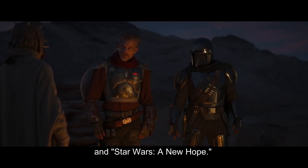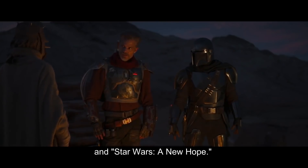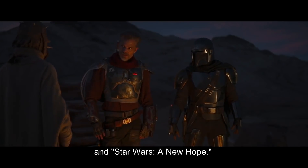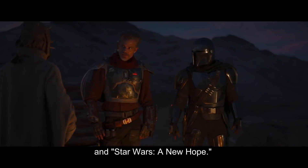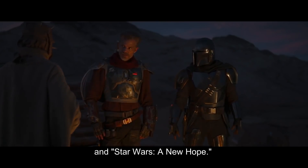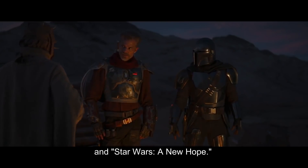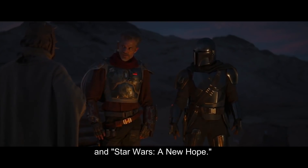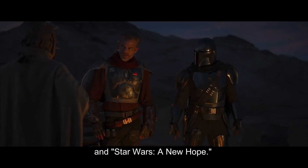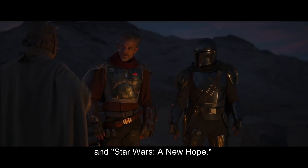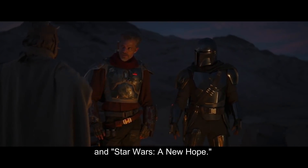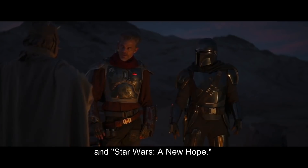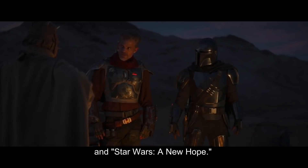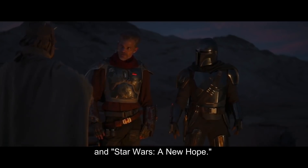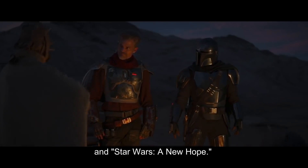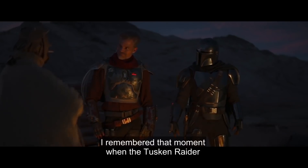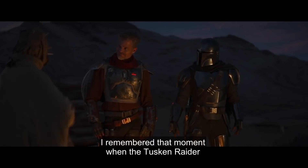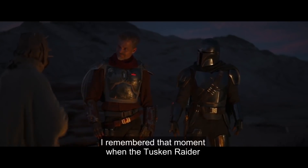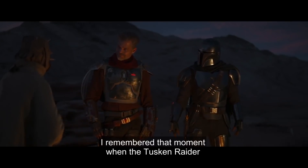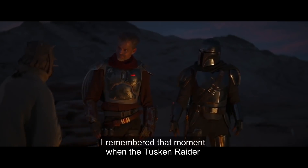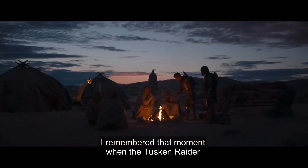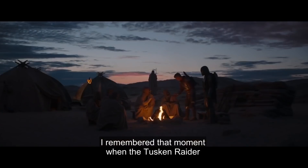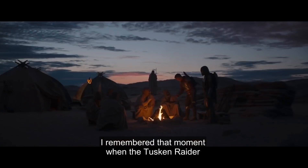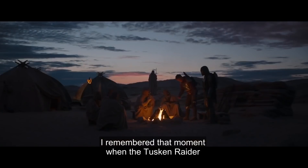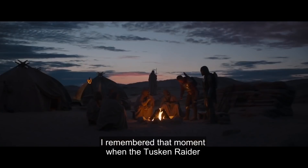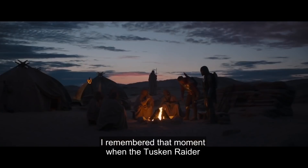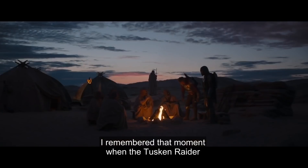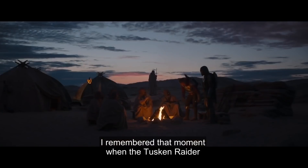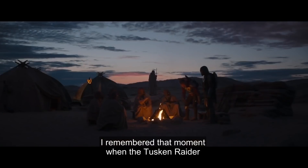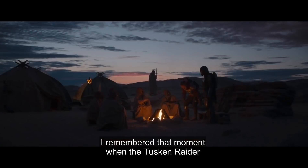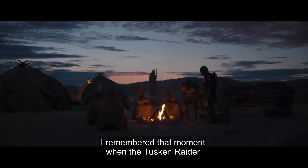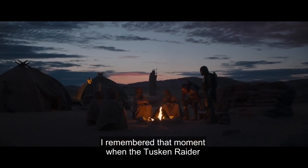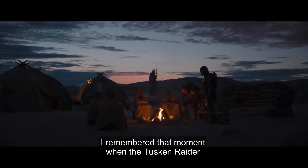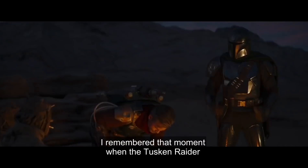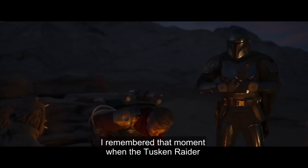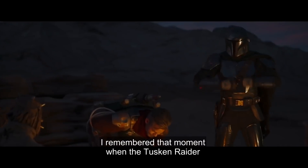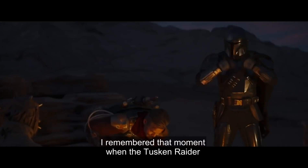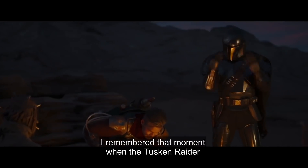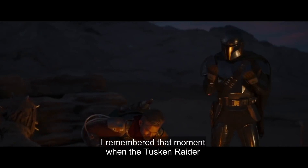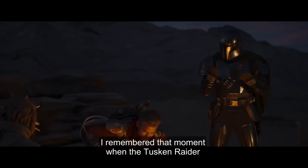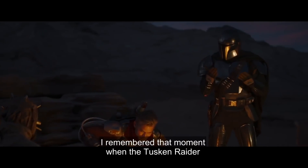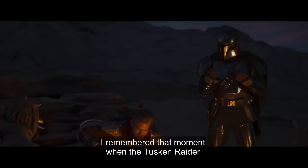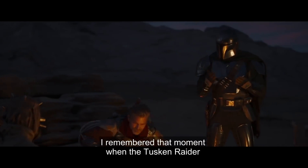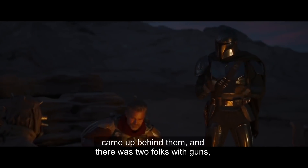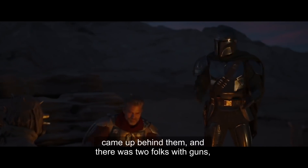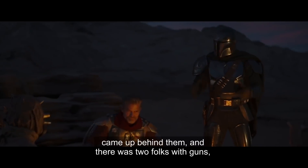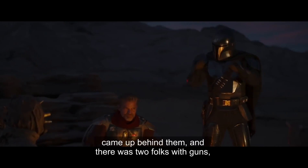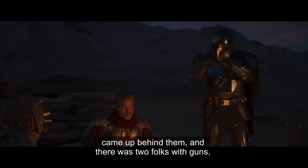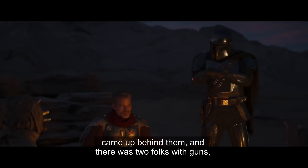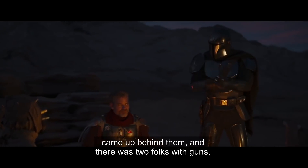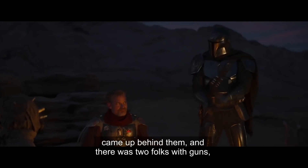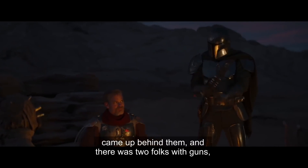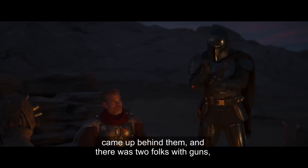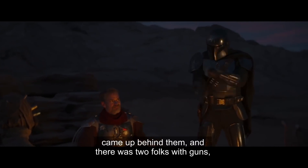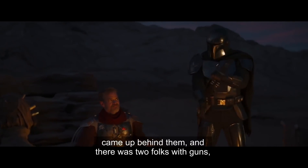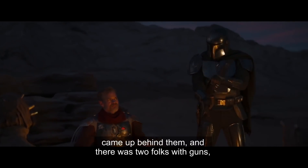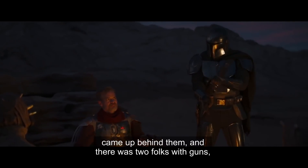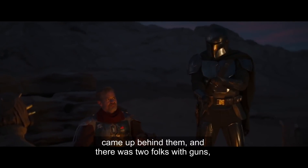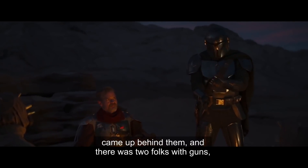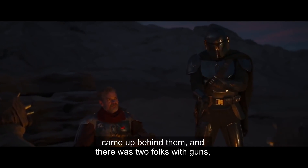Star Wars A New Hope. I remember that moment when the Tuscan Raider came up behind them and there was two of them,